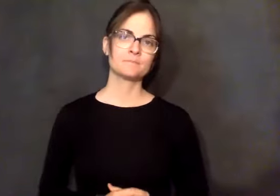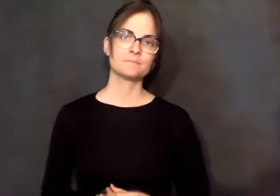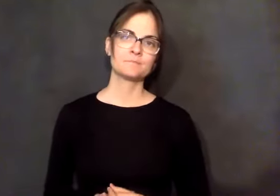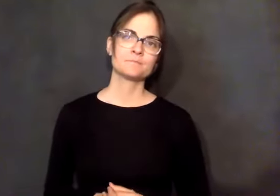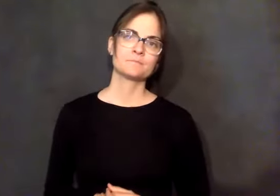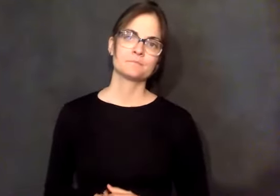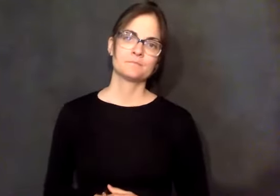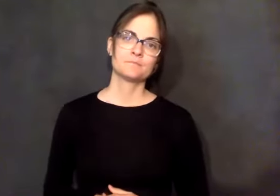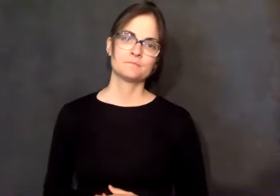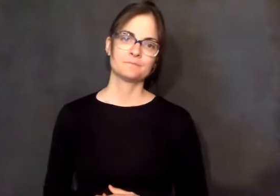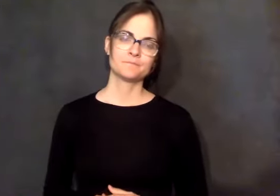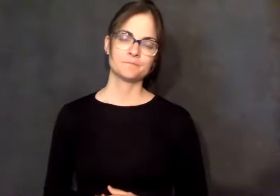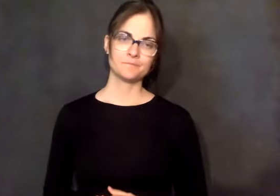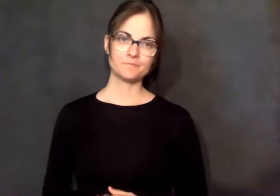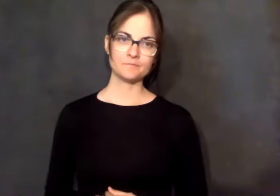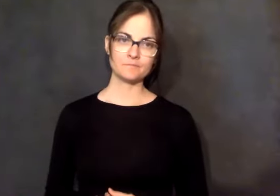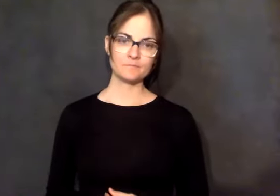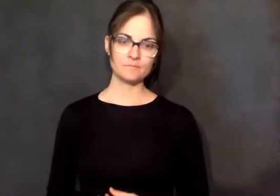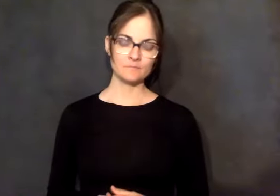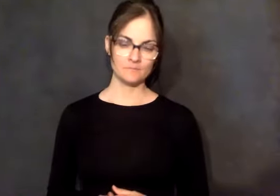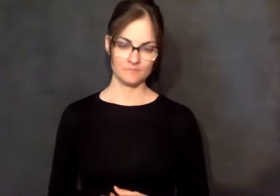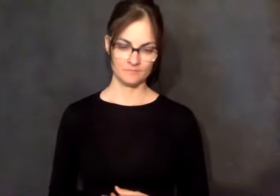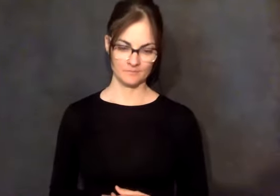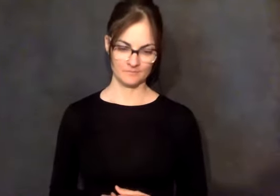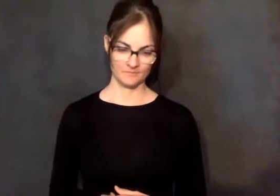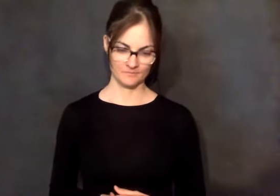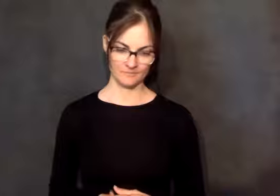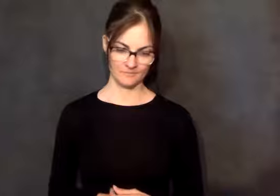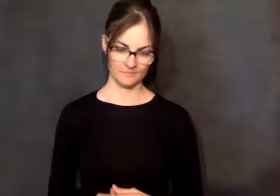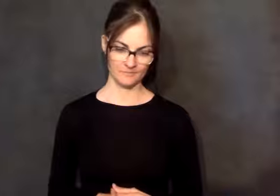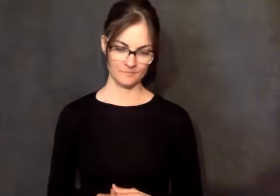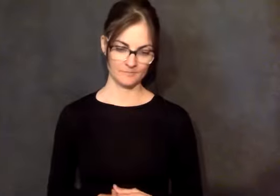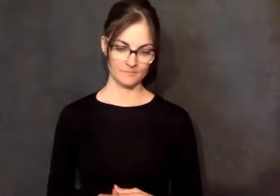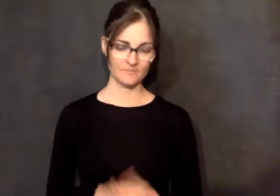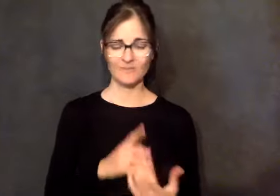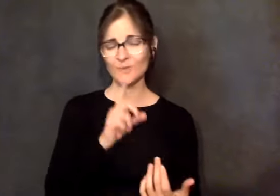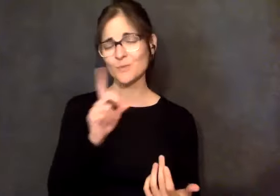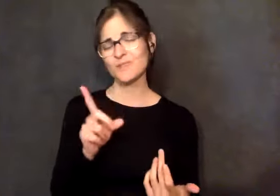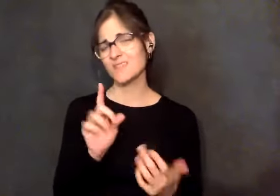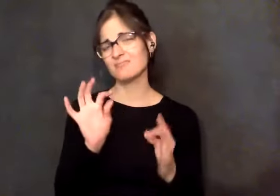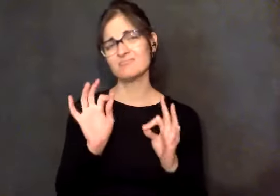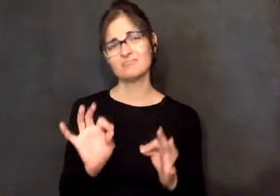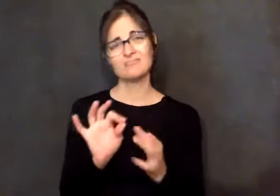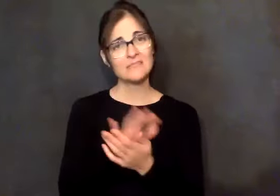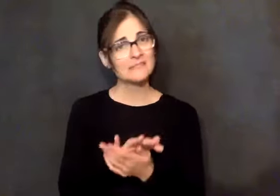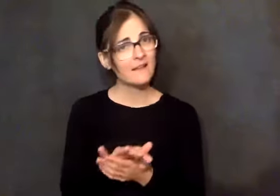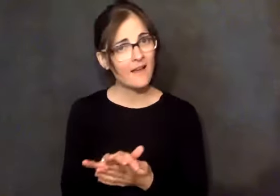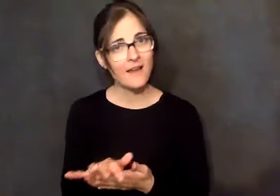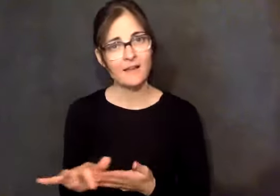something, you know. And so then it was so nice because there's been so many